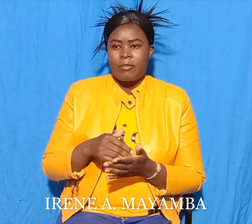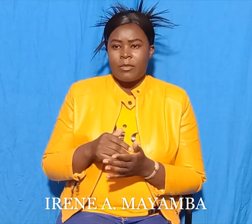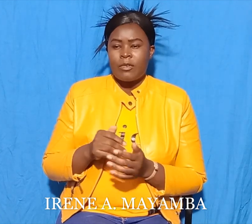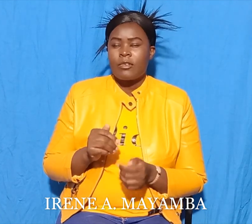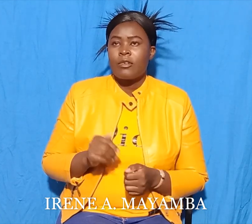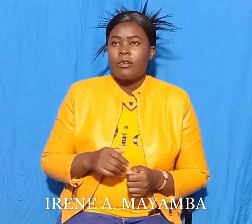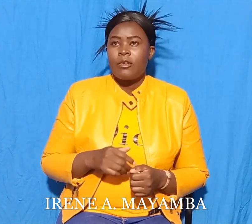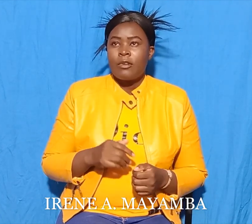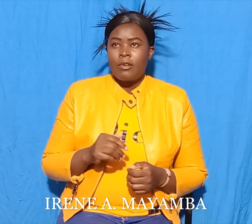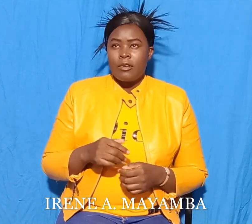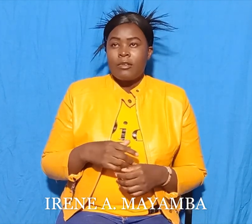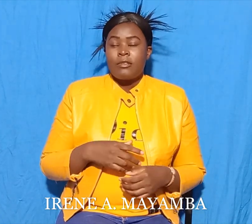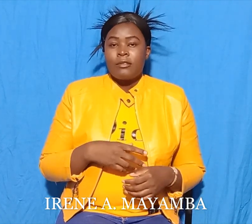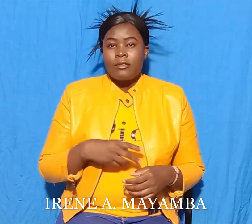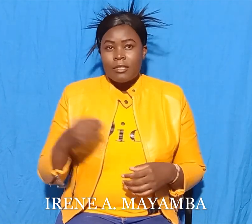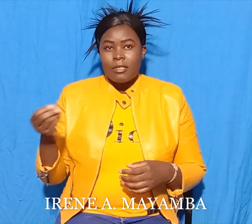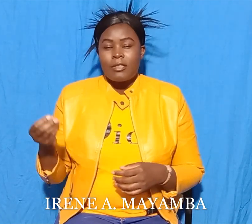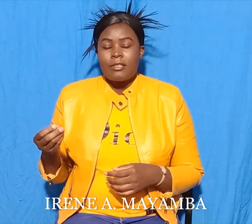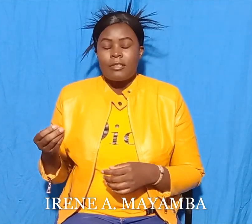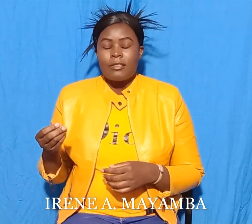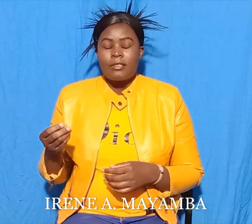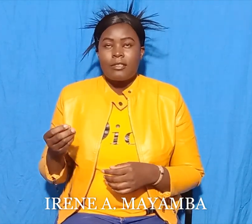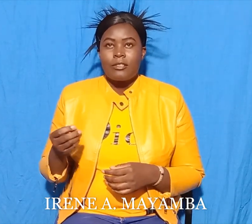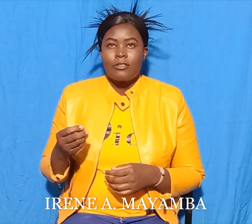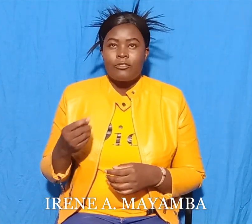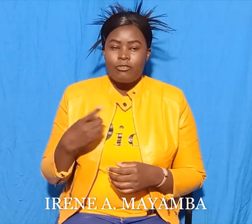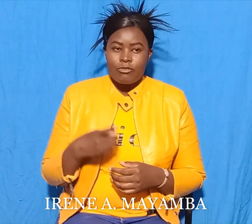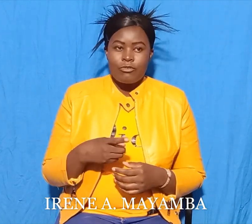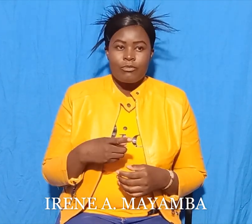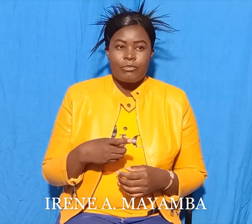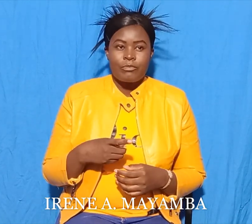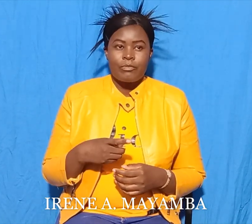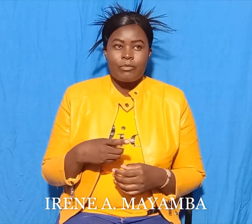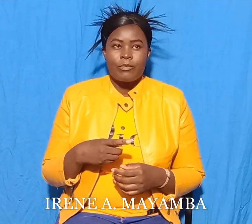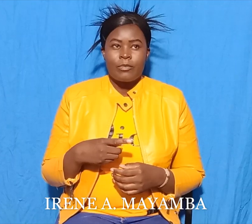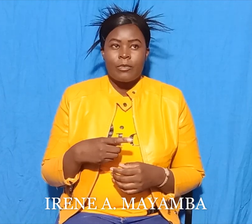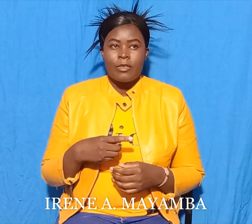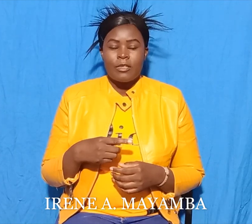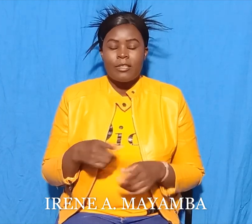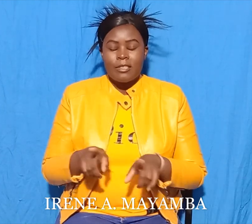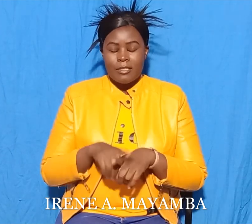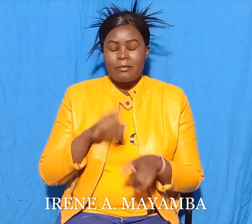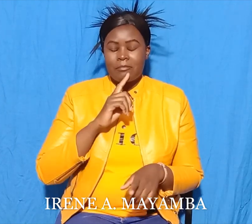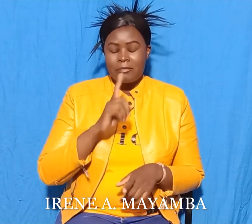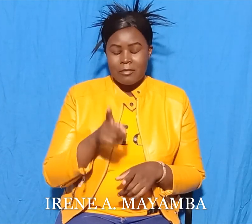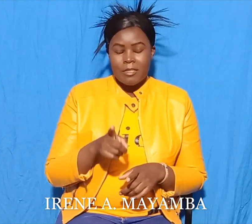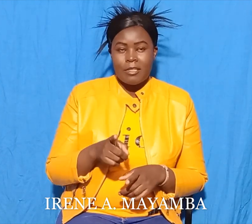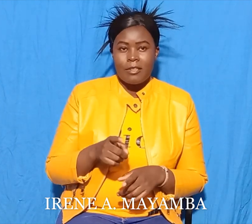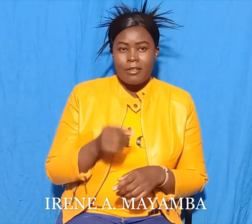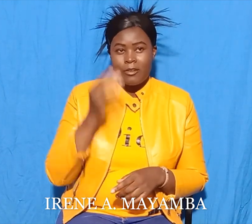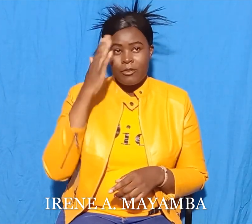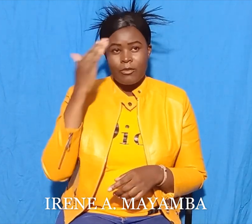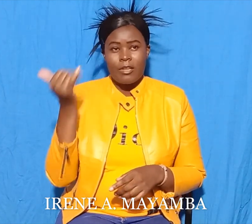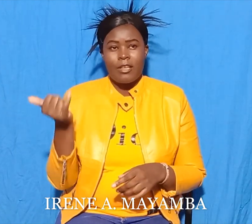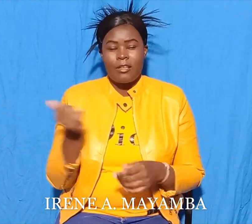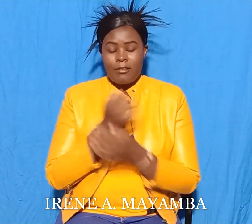you are my friend. The poor monkey was ready to cry. But he did not cry.